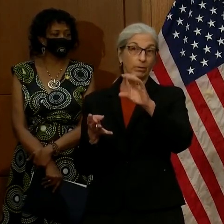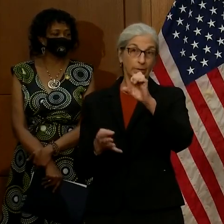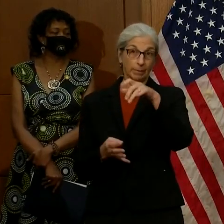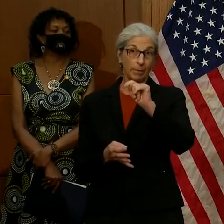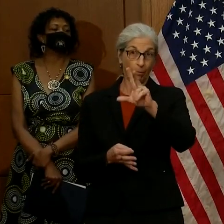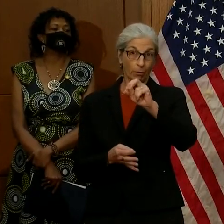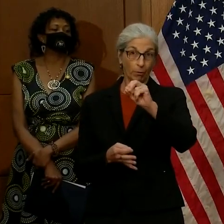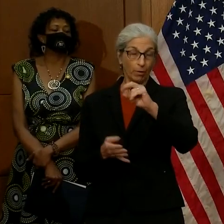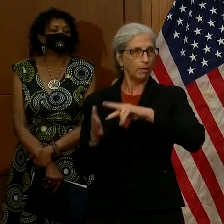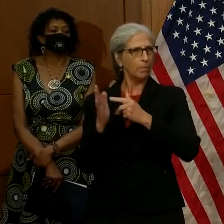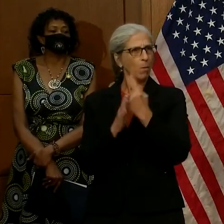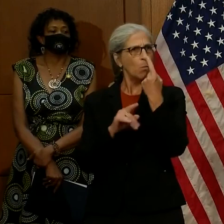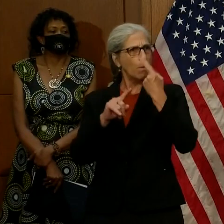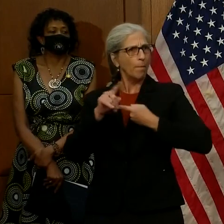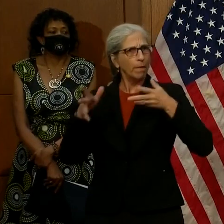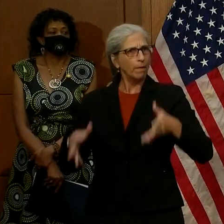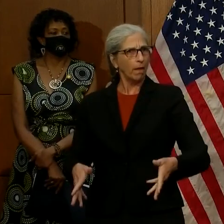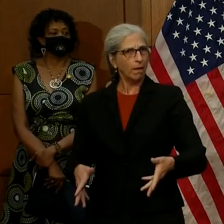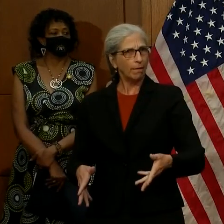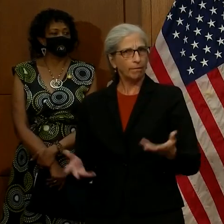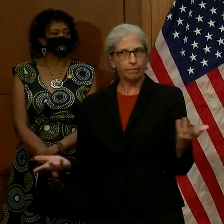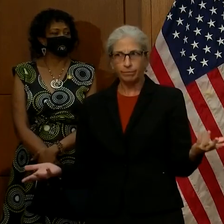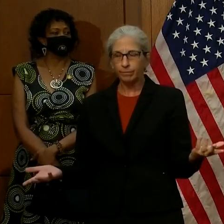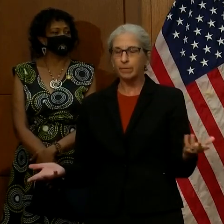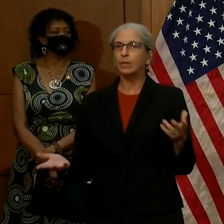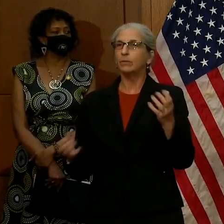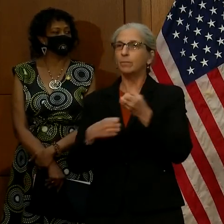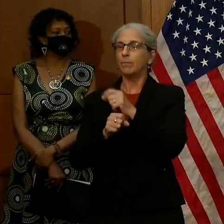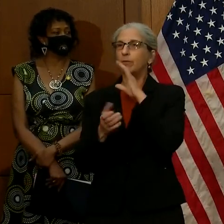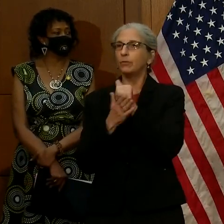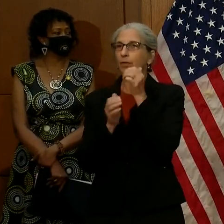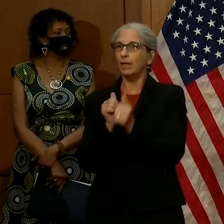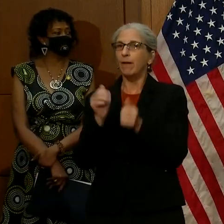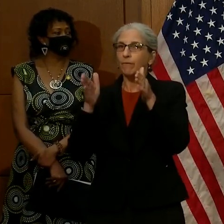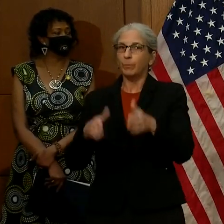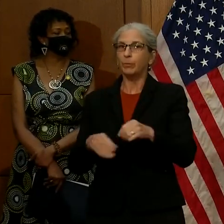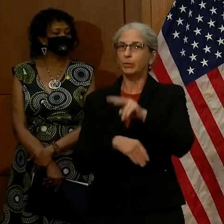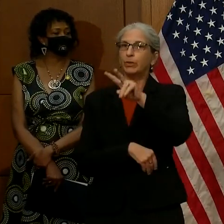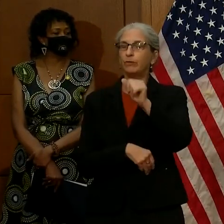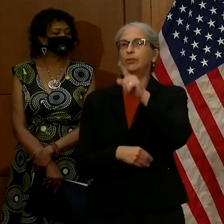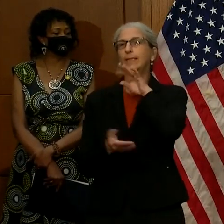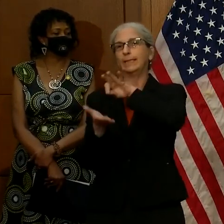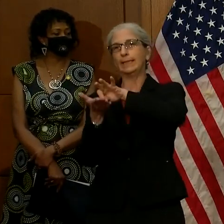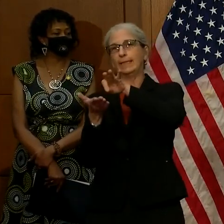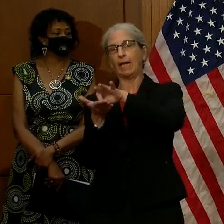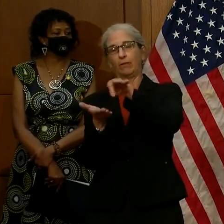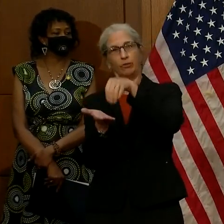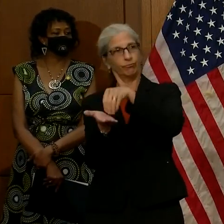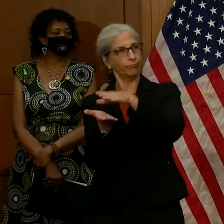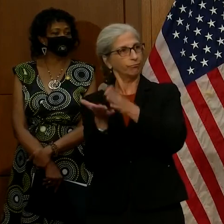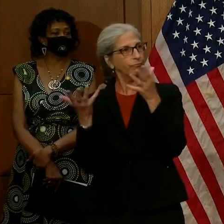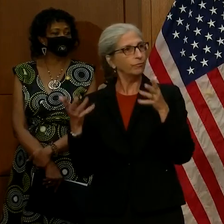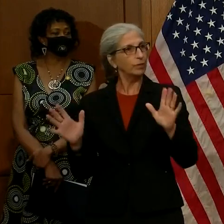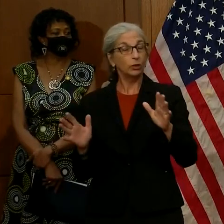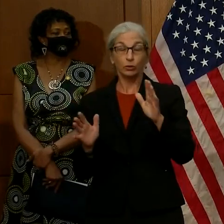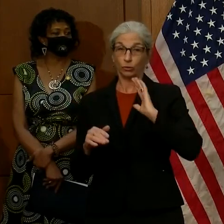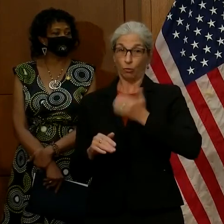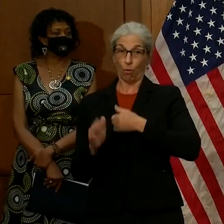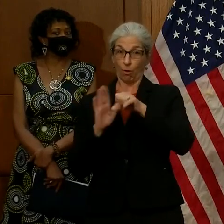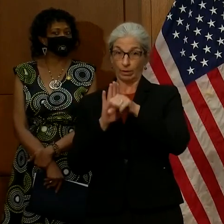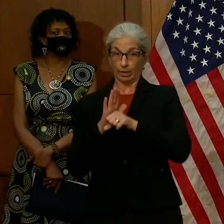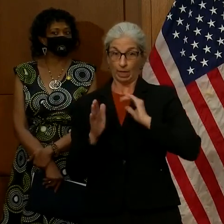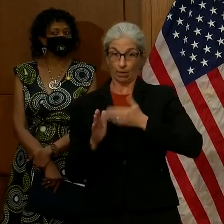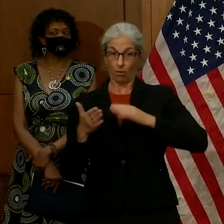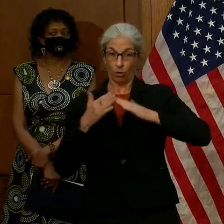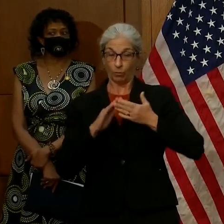exactly one month left to make sure that every person in Virginia is counted, so that our state and our communities get our fair share